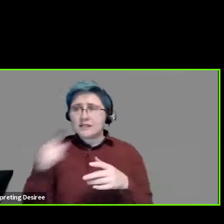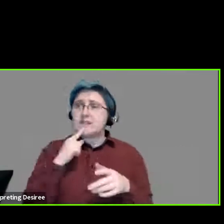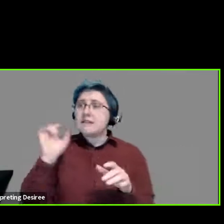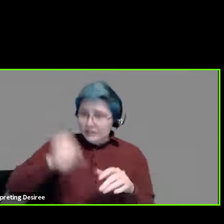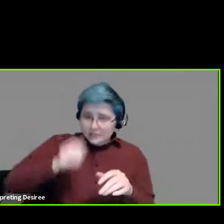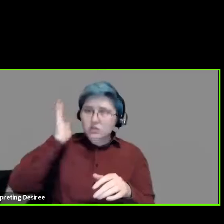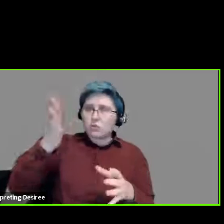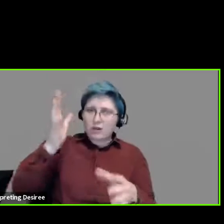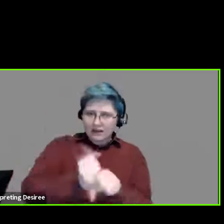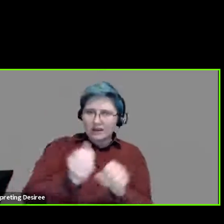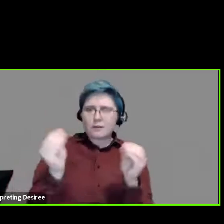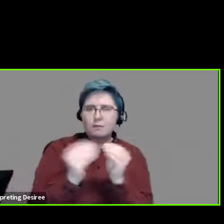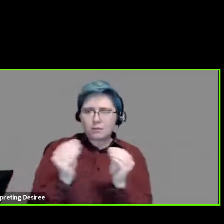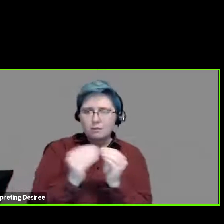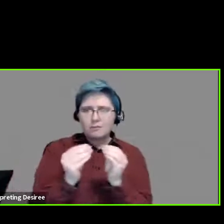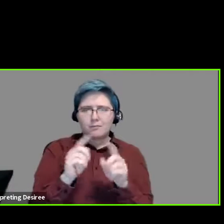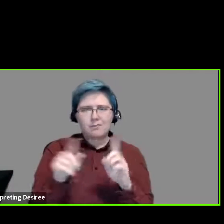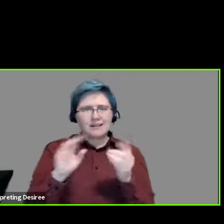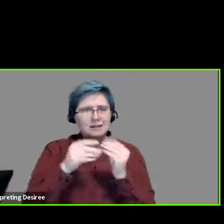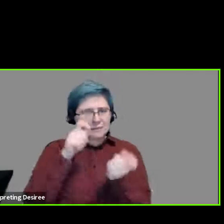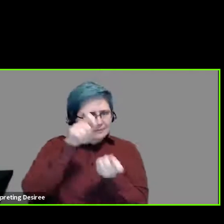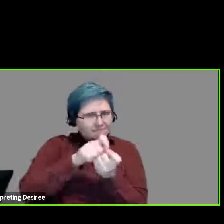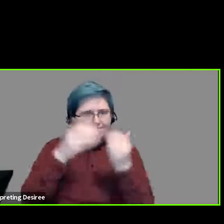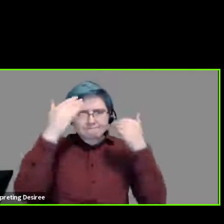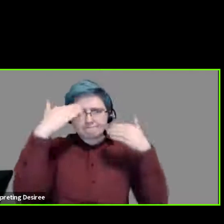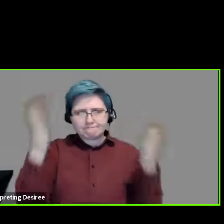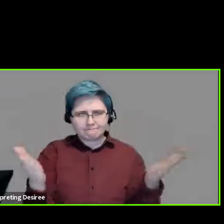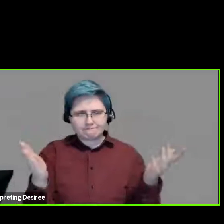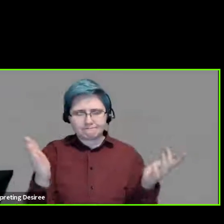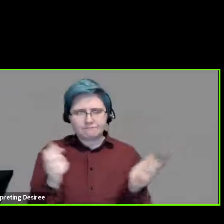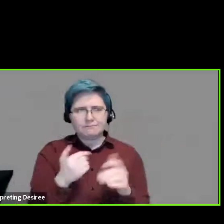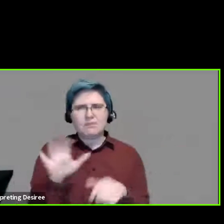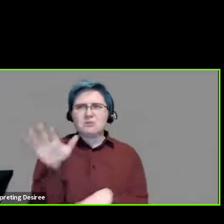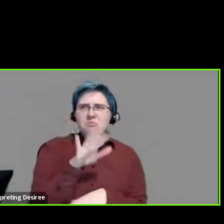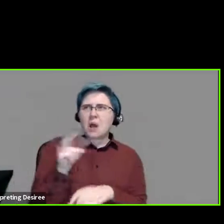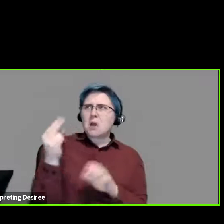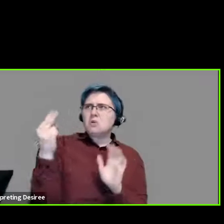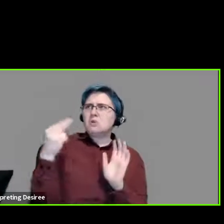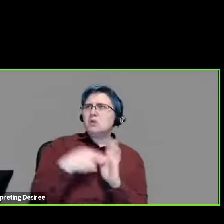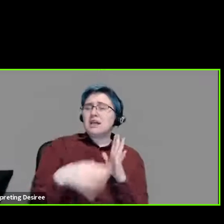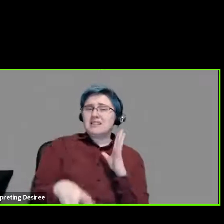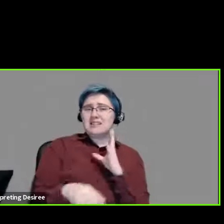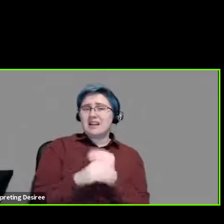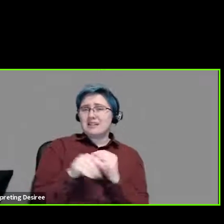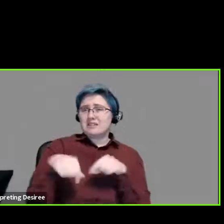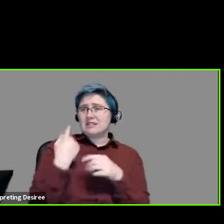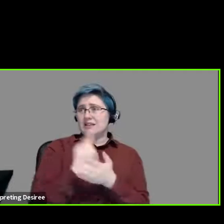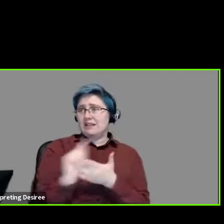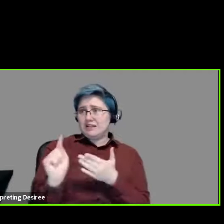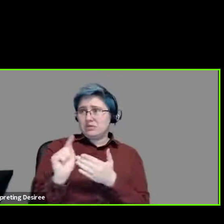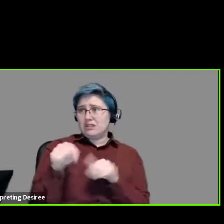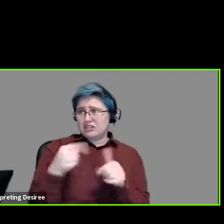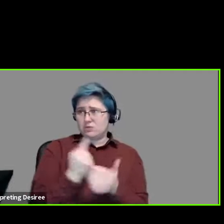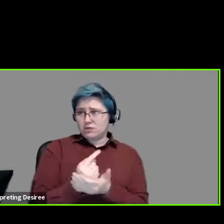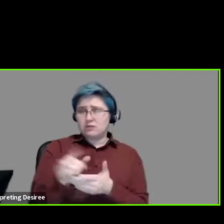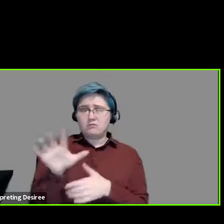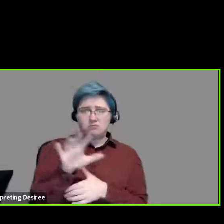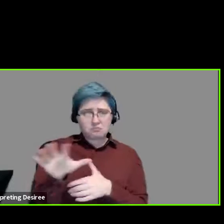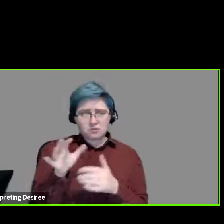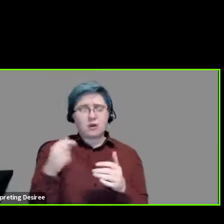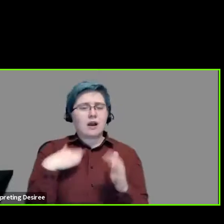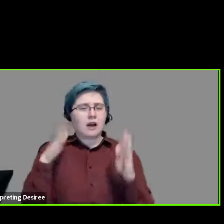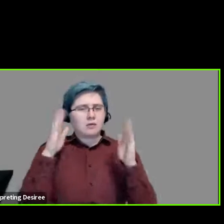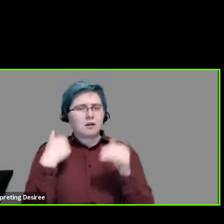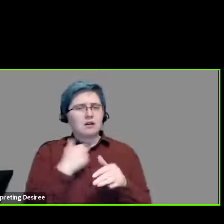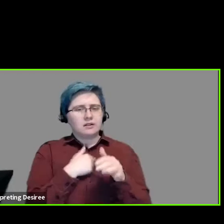we're going to be getting more doses. We just don't know the number. We've gotten about about 2,000 extra doses from last week to this week. So I would expect